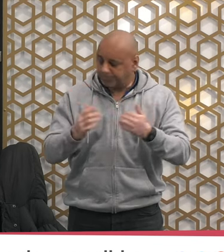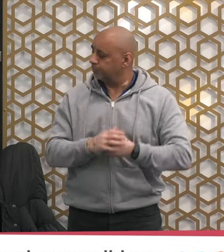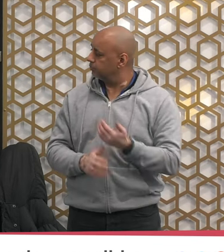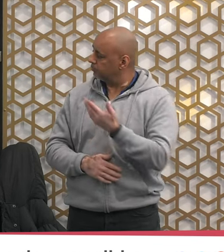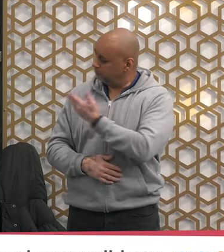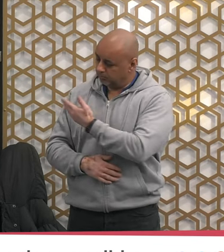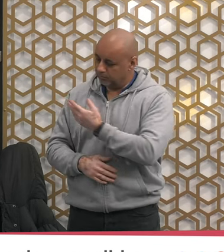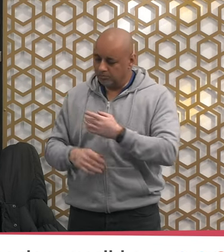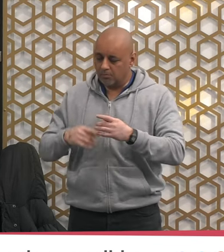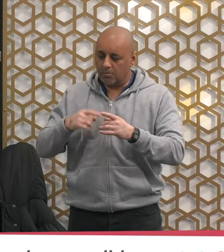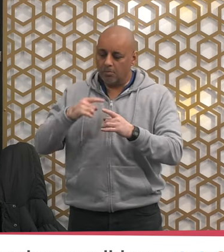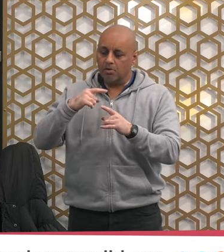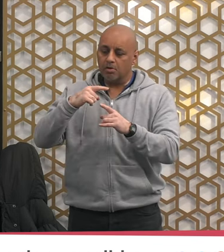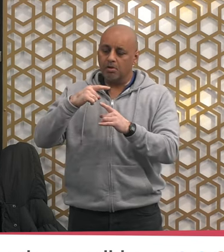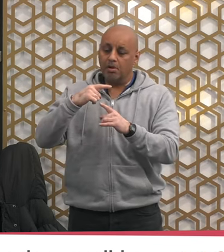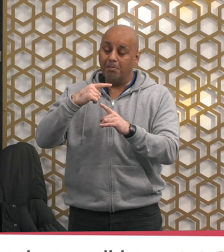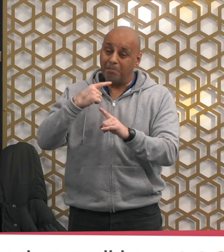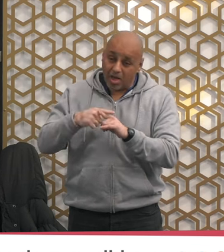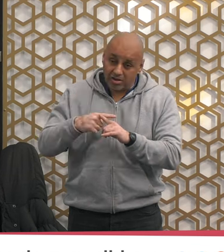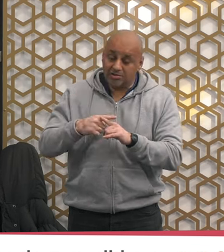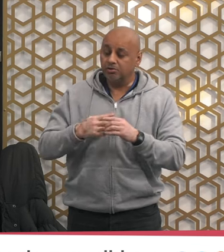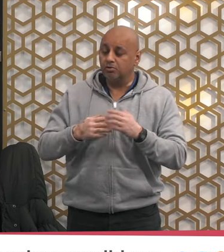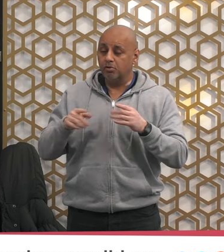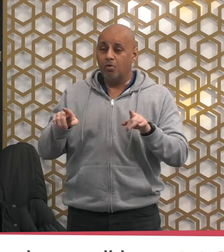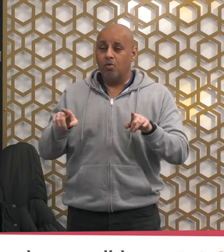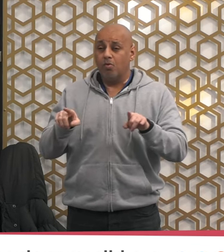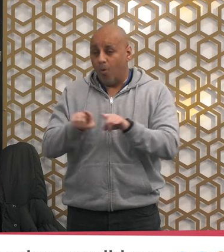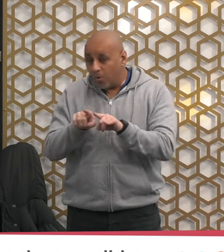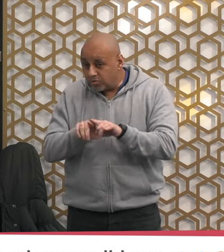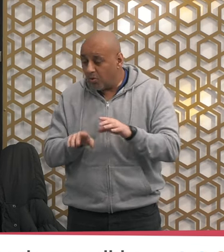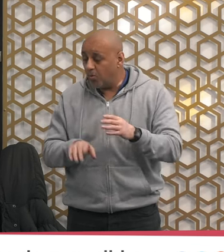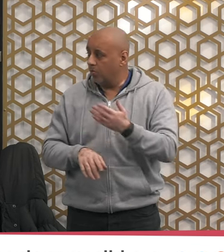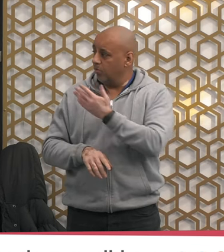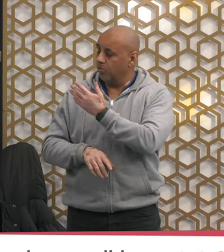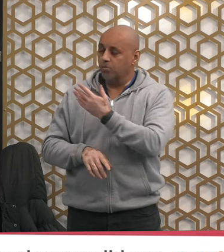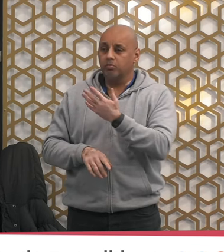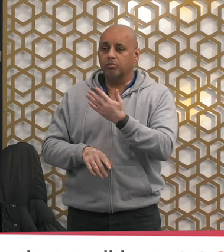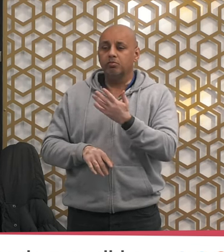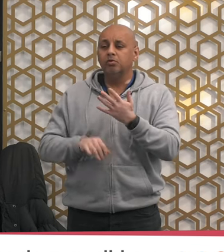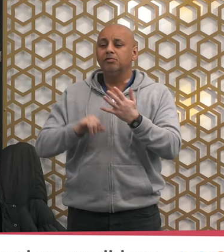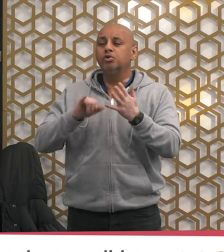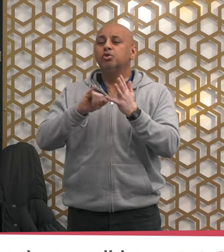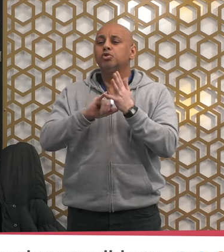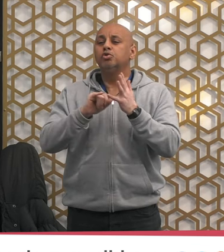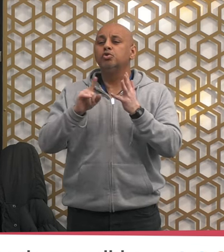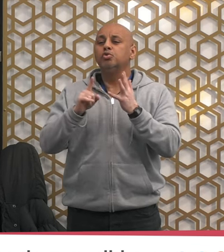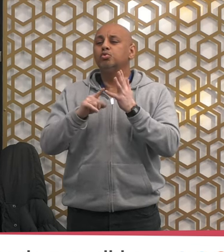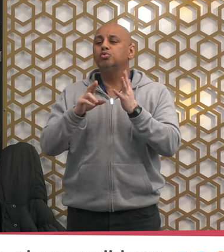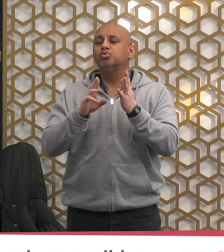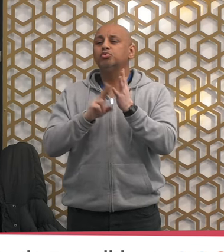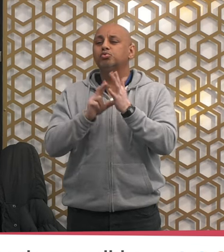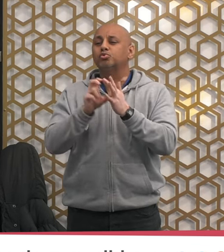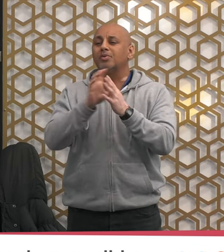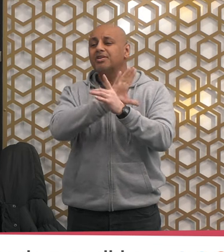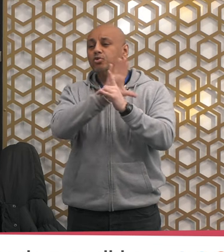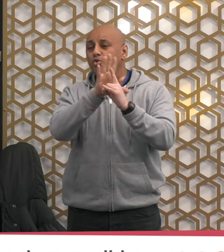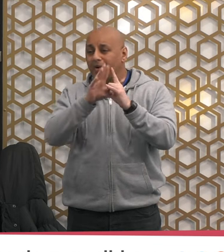missed fast it is also the sunnah of the Prophet sallallahu alayhi wa sallam to get into the habit of